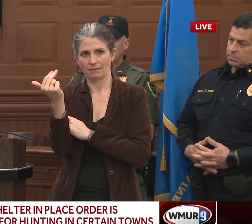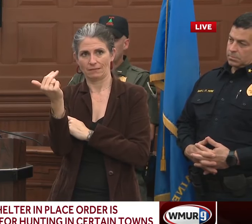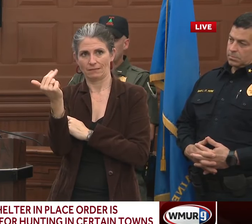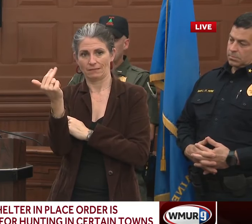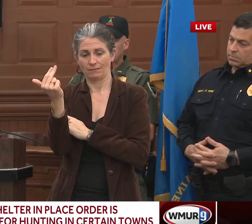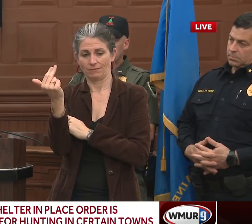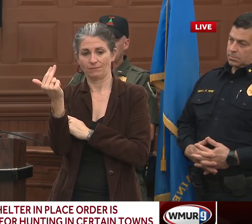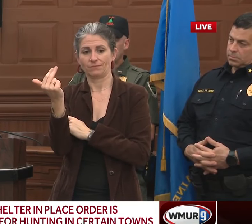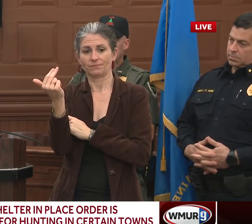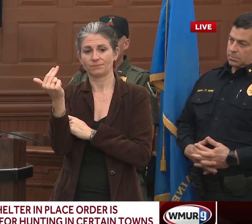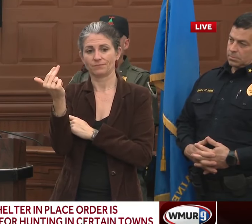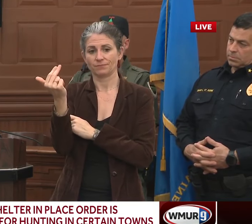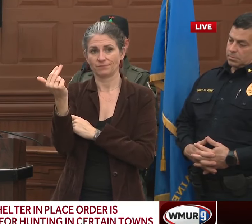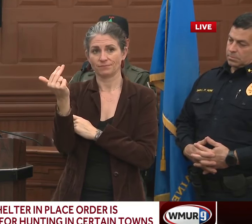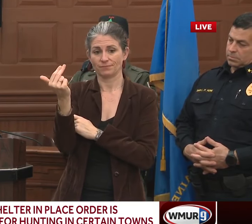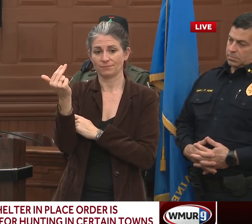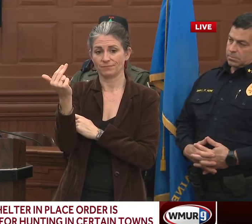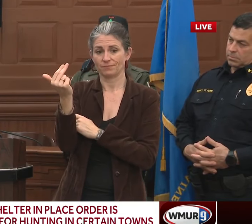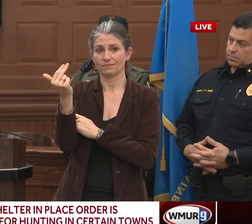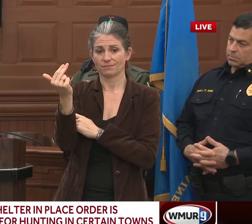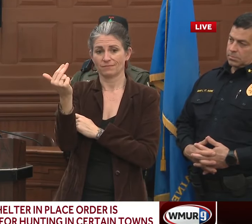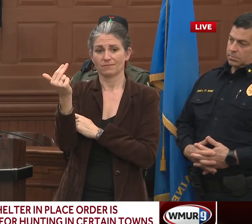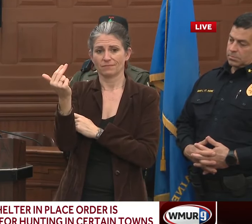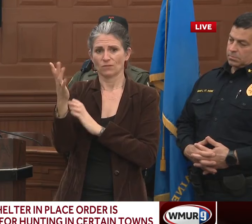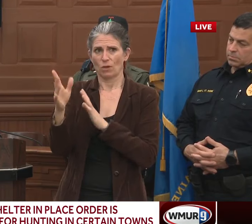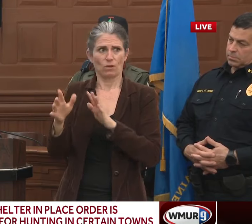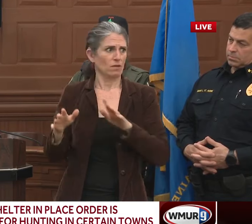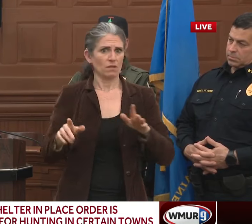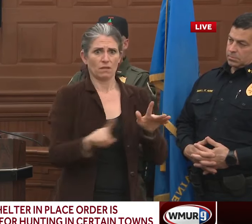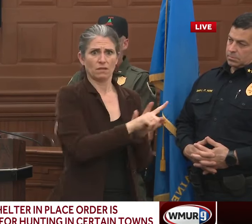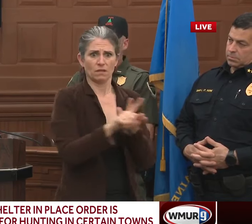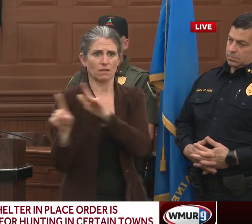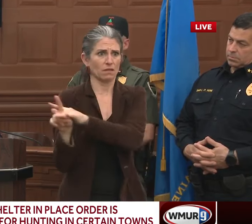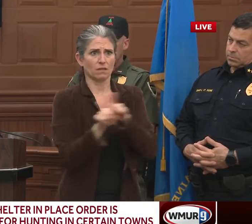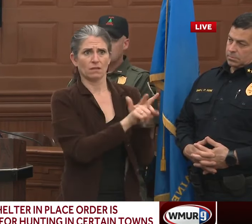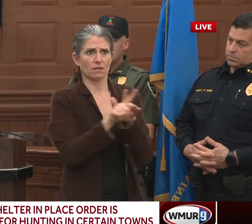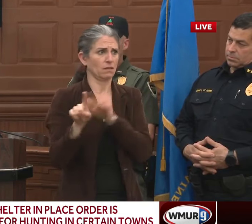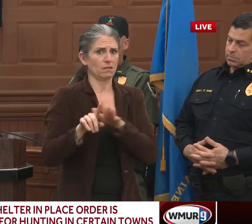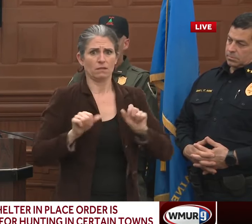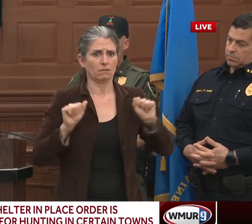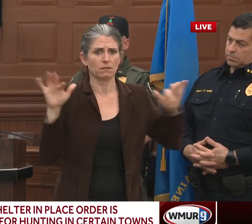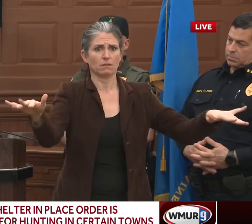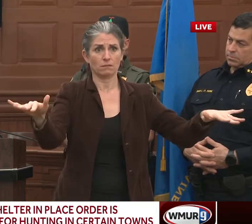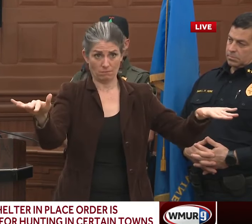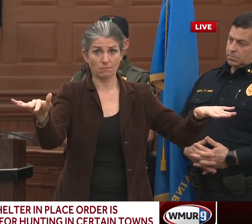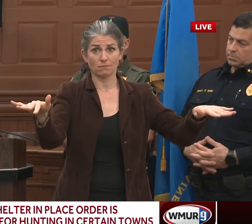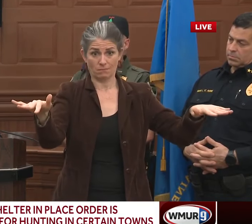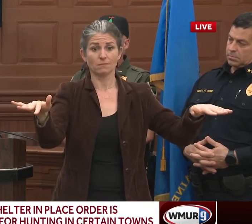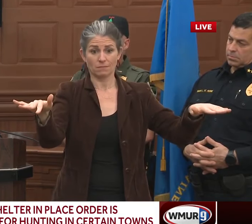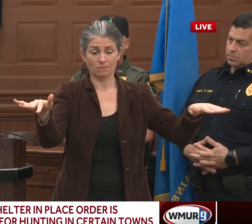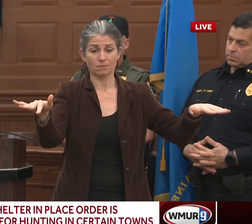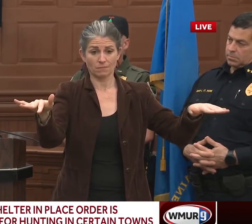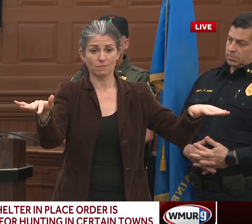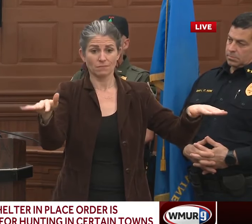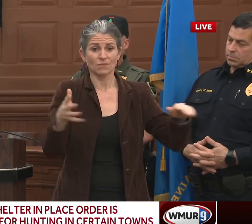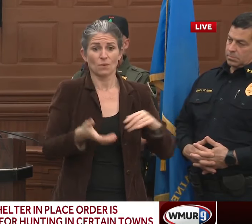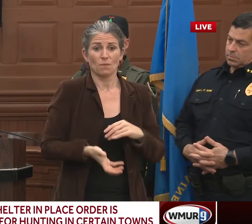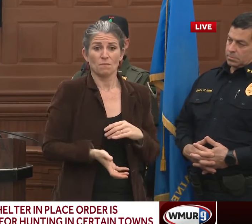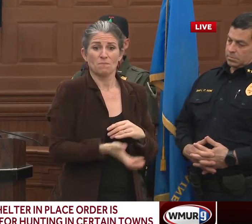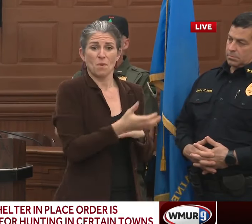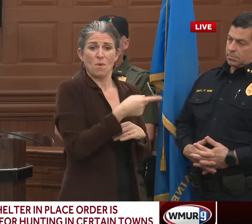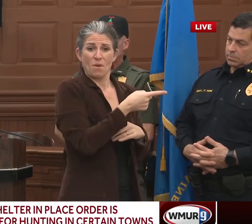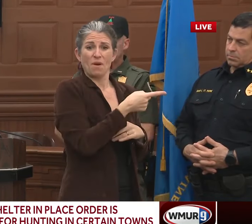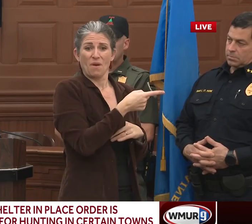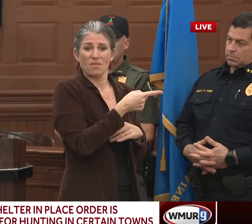exponential after that, as an example. I should have mentioned this earlier, but spare time, a minute after those initial officers